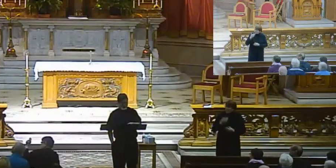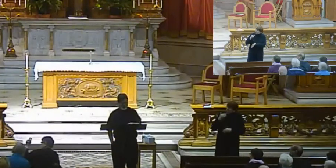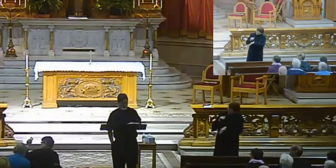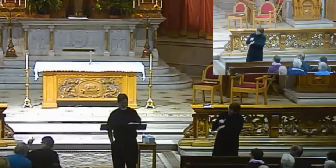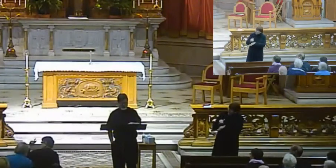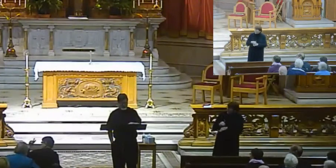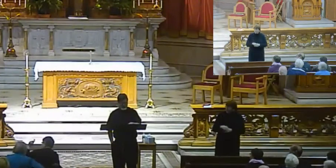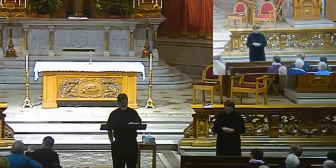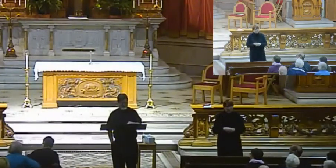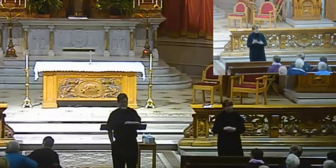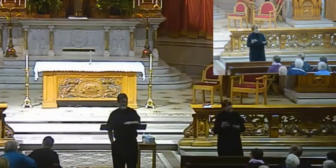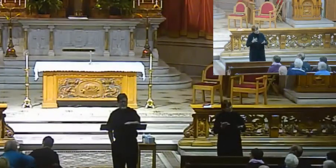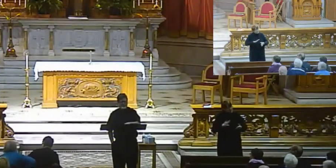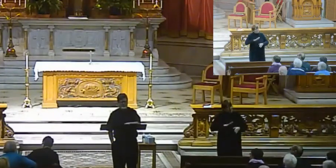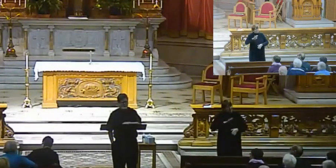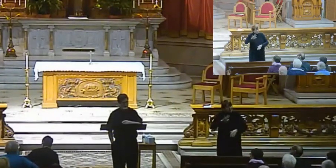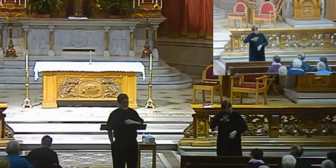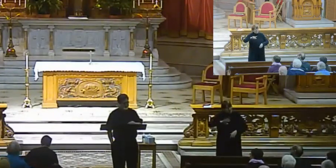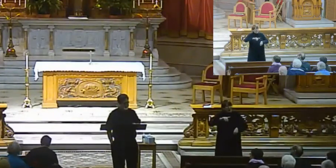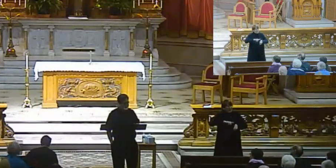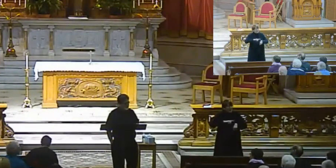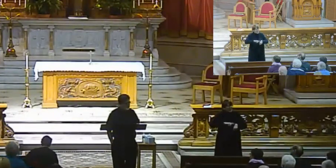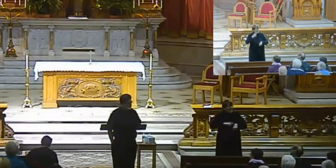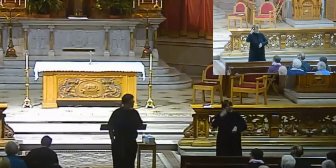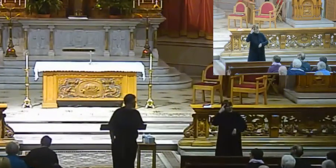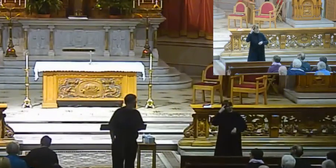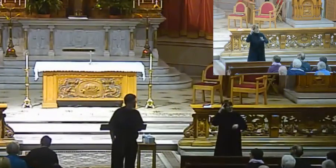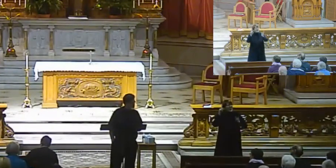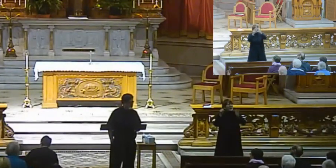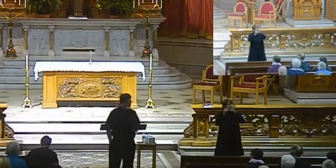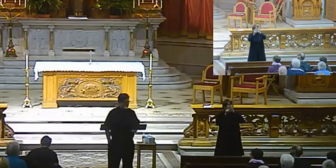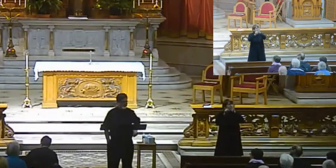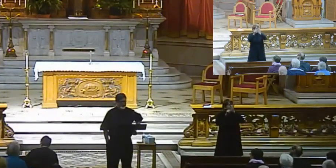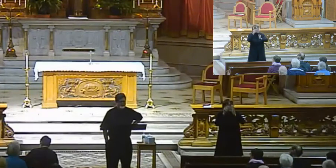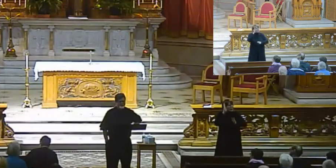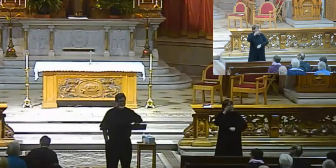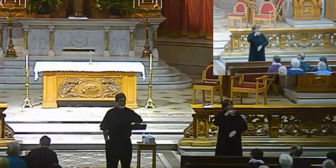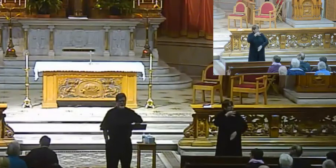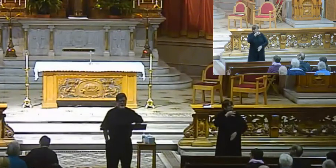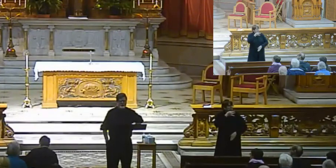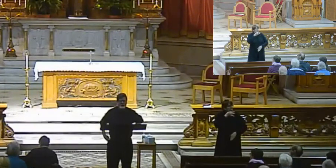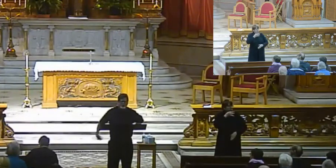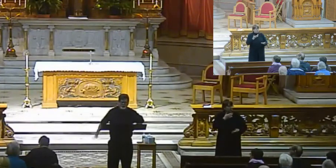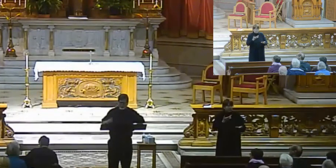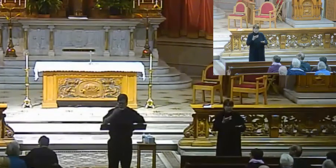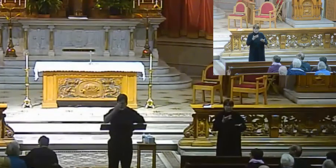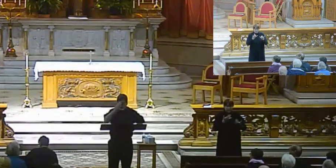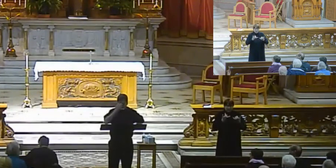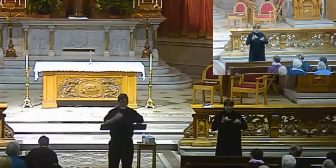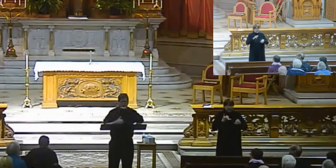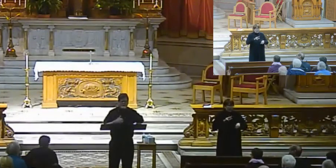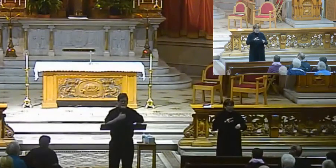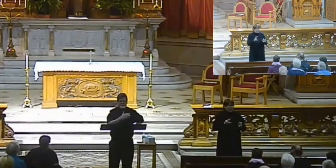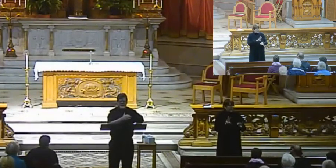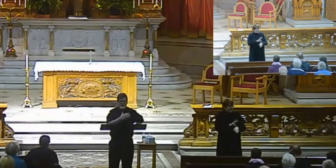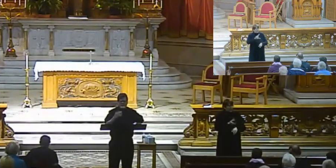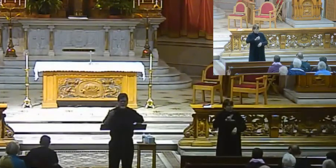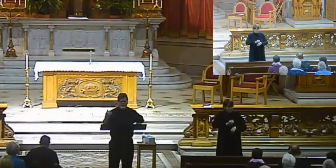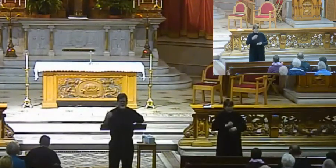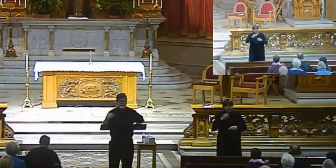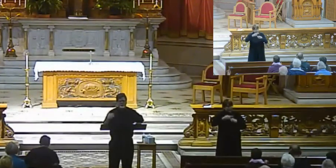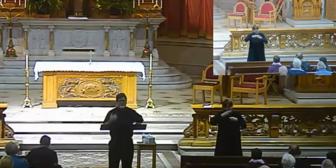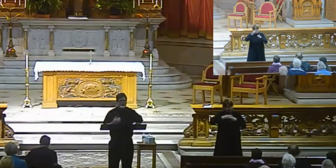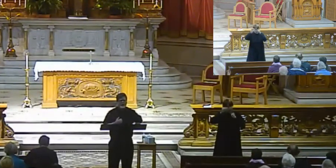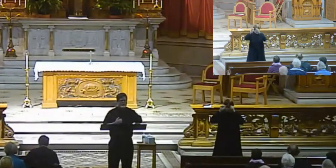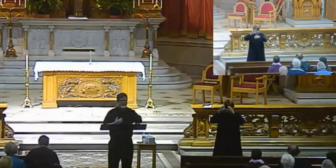So it's about that time. I think the bell's going start ringing in a moment here. So we're right at 630. So let's begin in the name of the Father, of the Son,